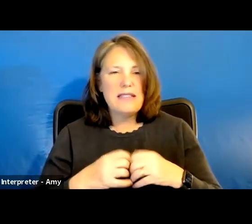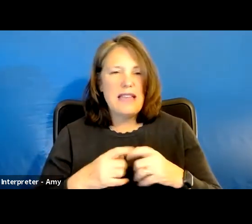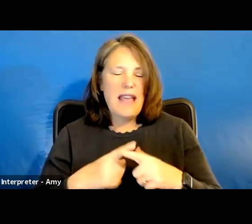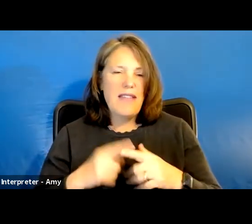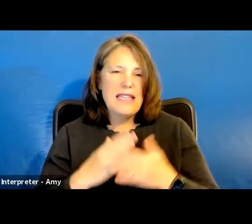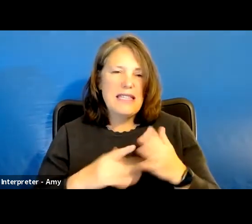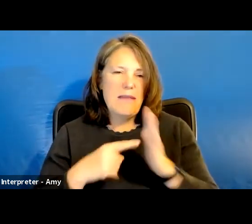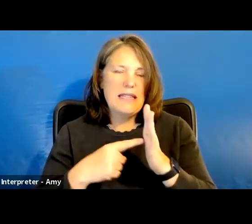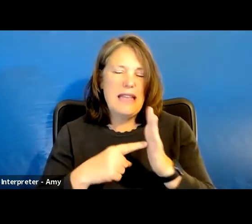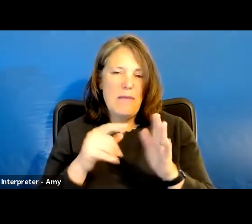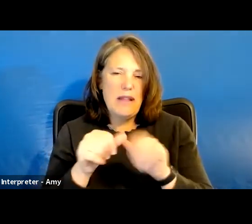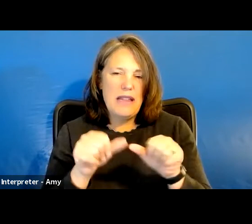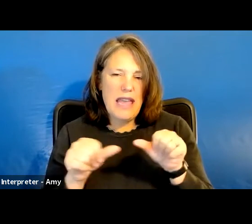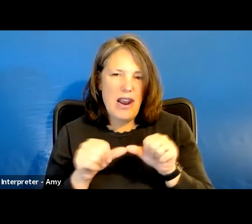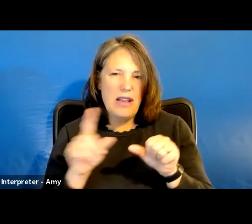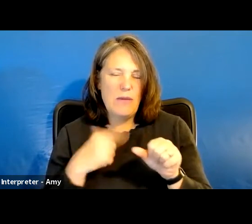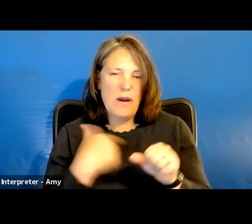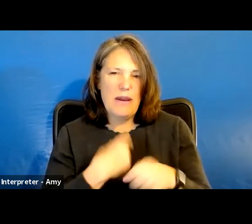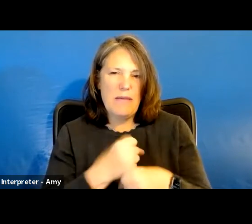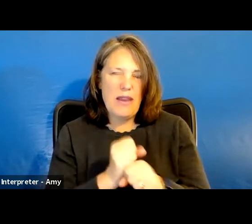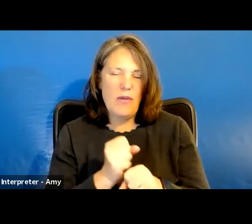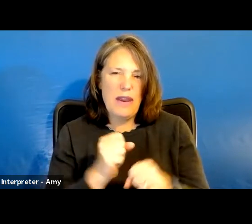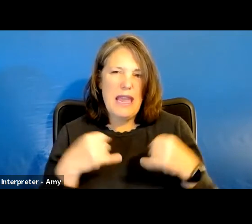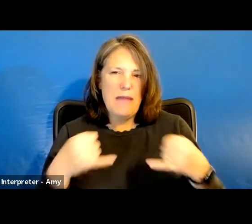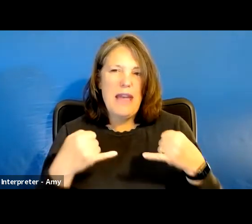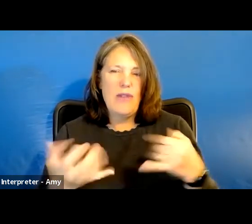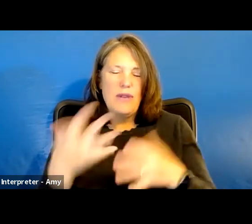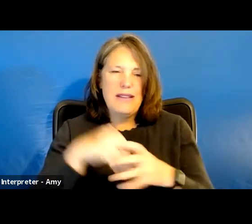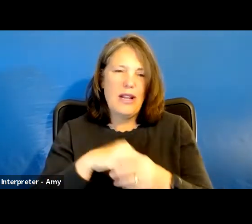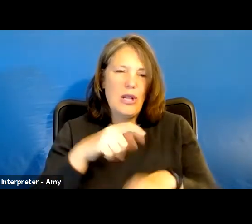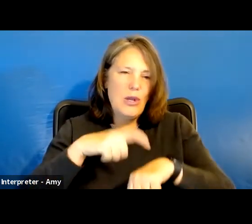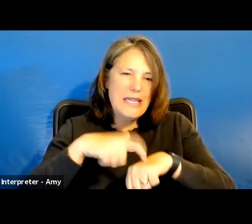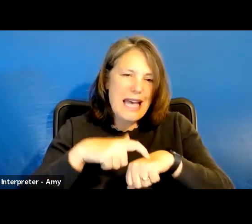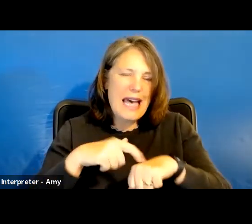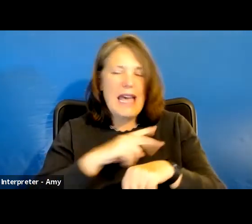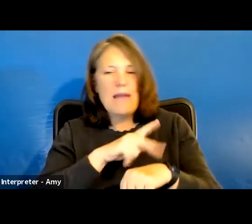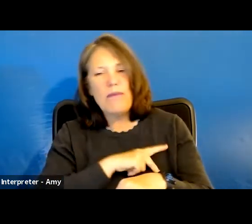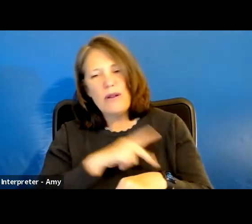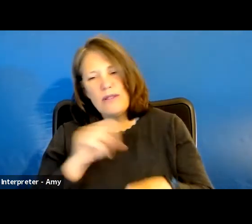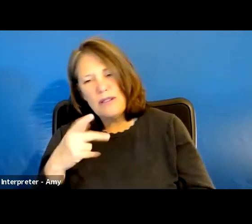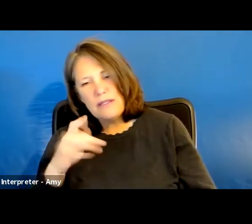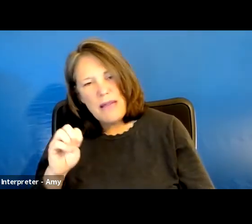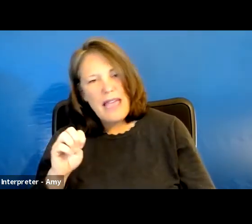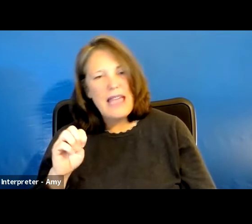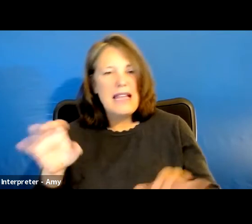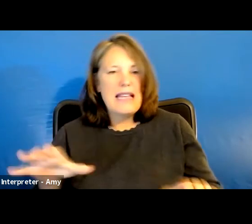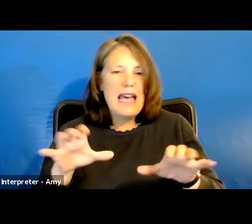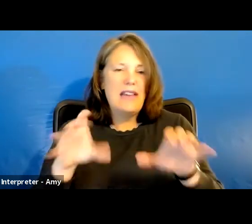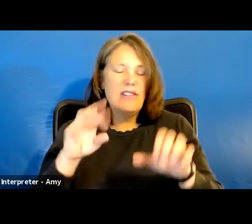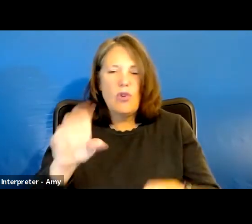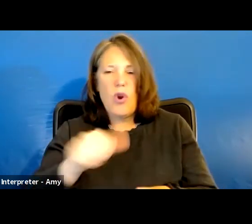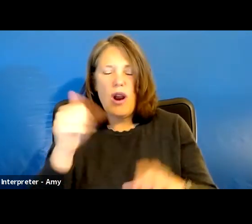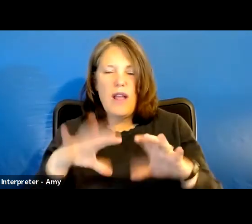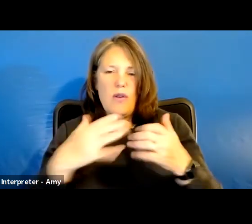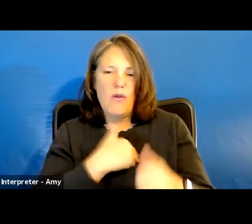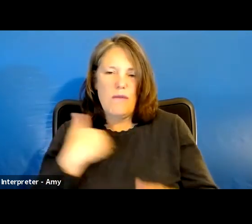example areas where we might create boundaries include time, personal space, actions, or other group